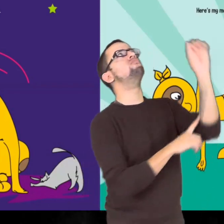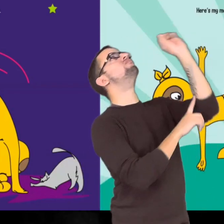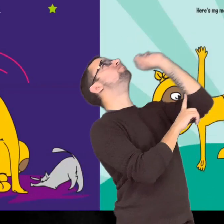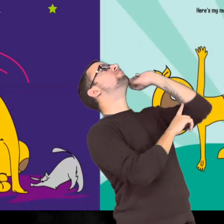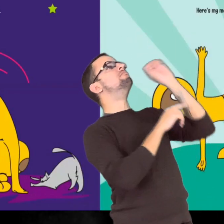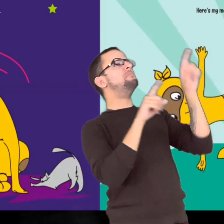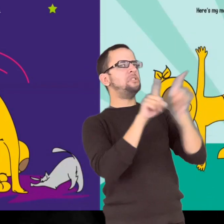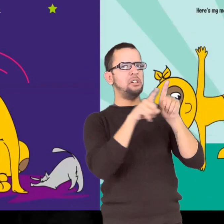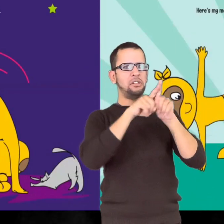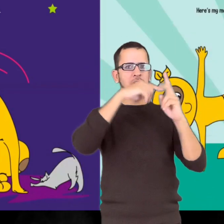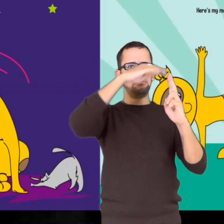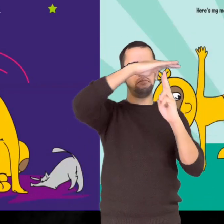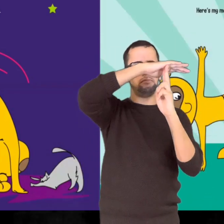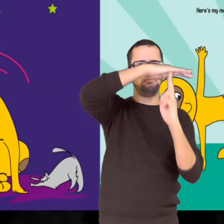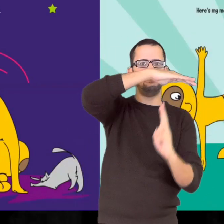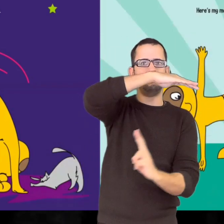Now I am a bridge.